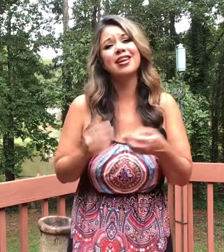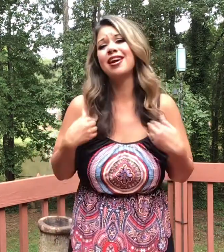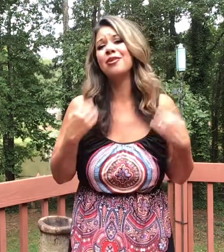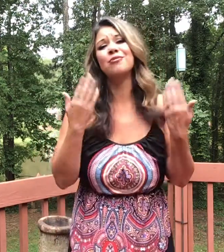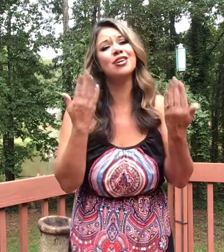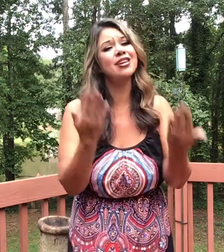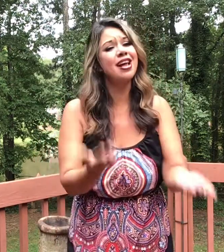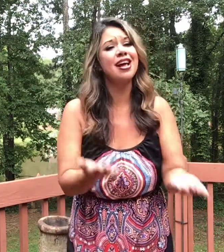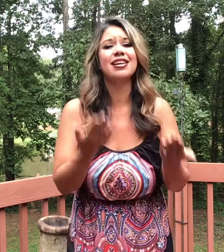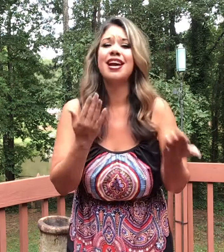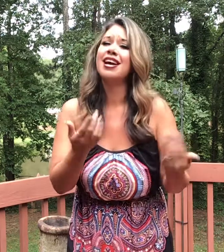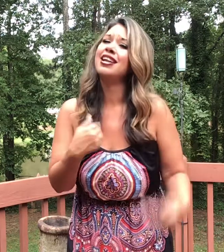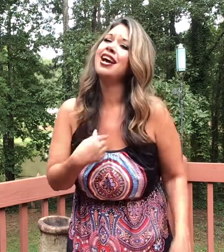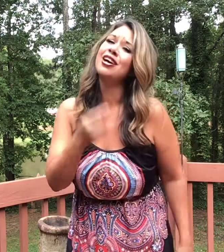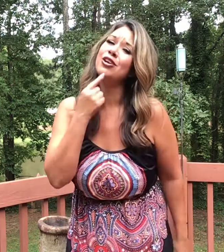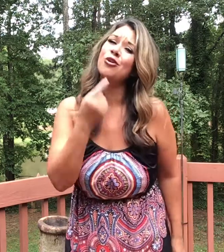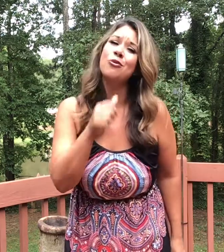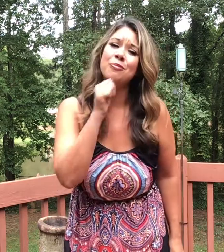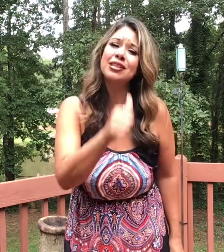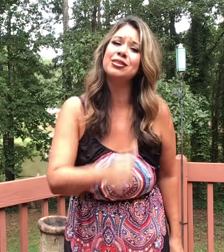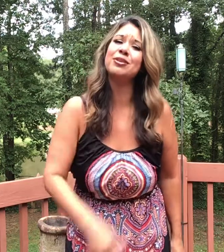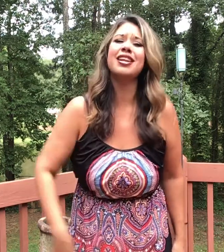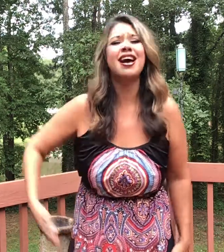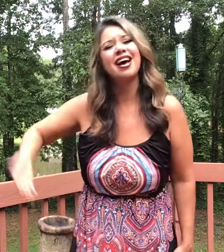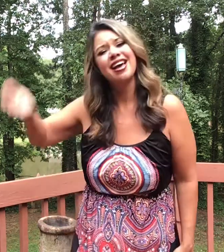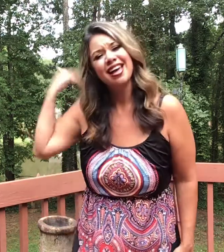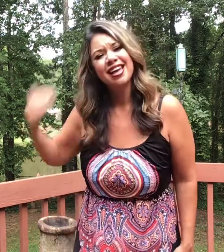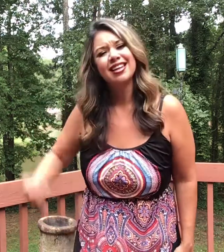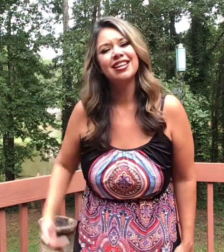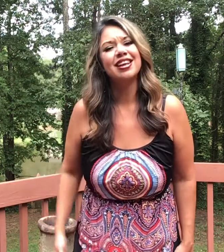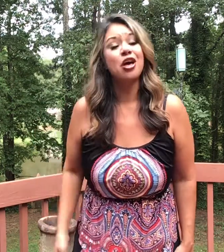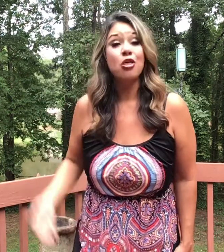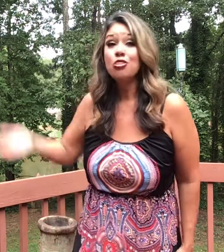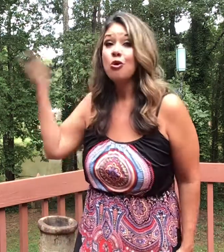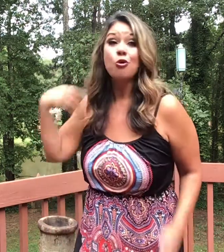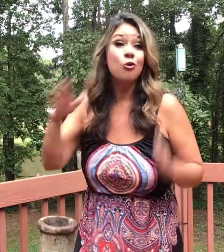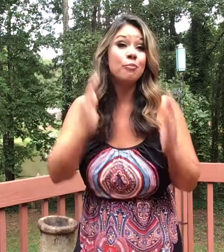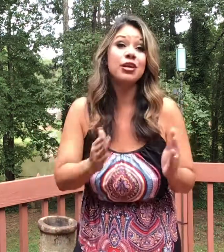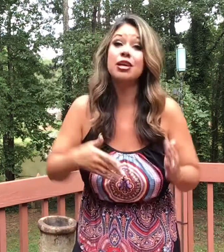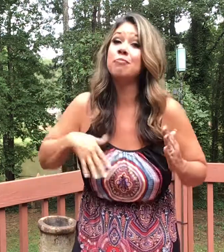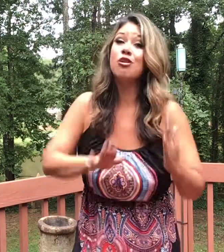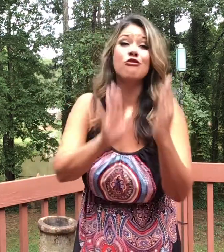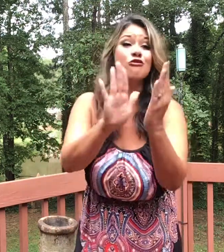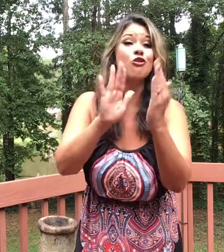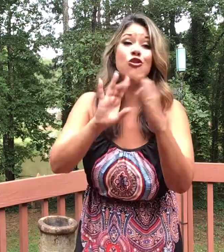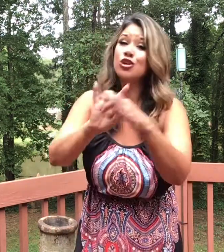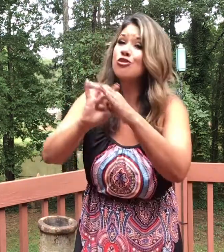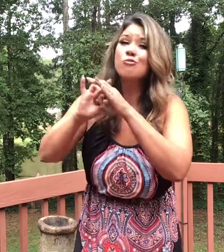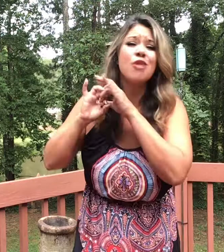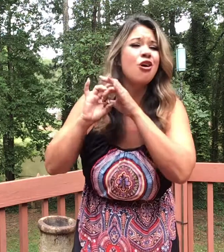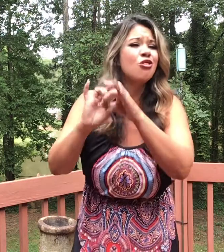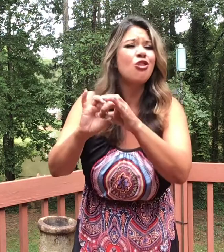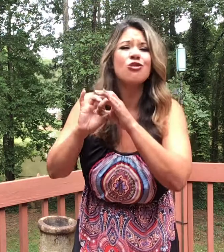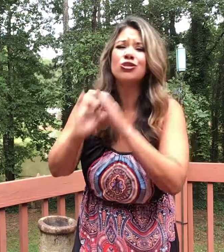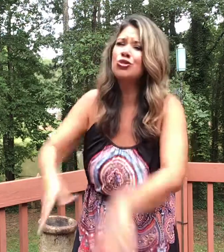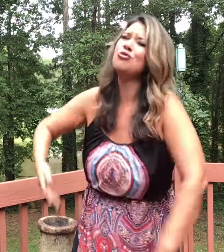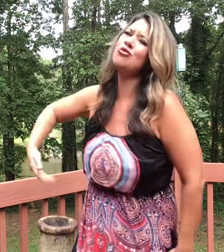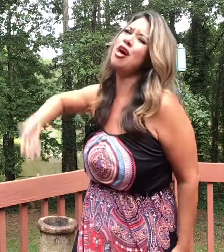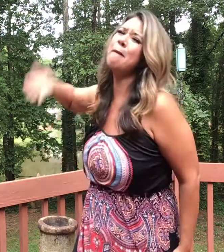got what I got, I don't miss what I had. The old me before you belongs to the